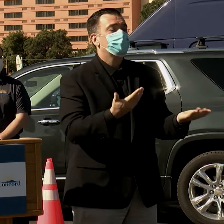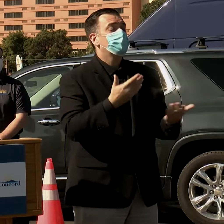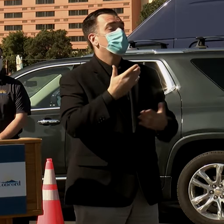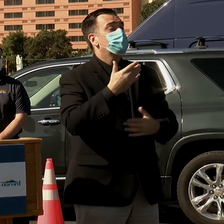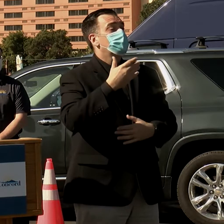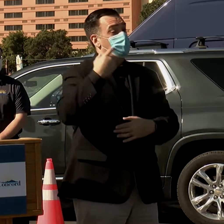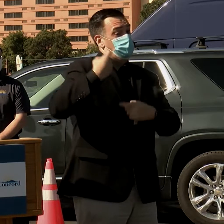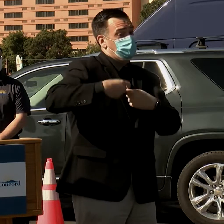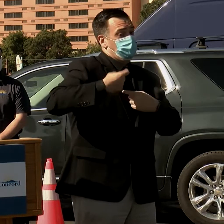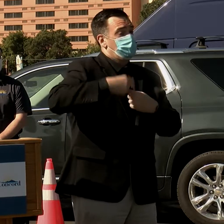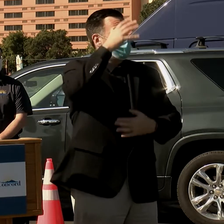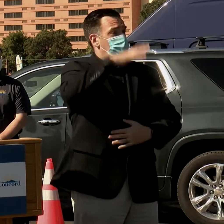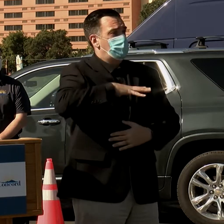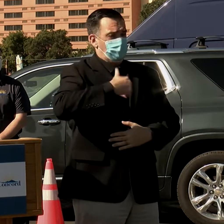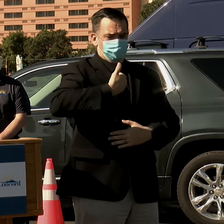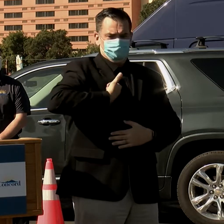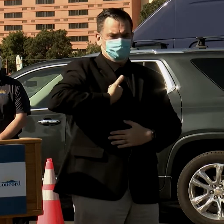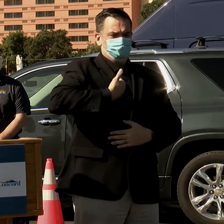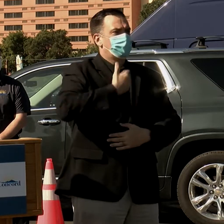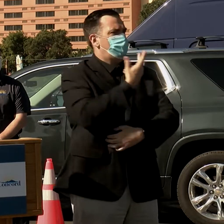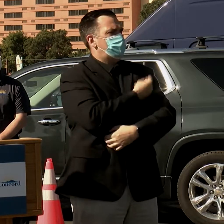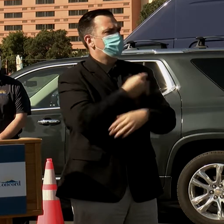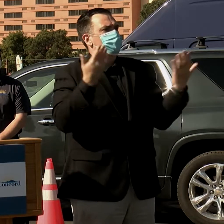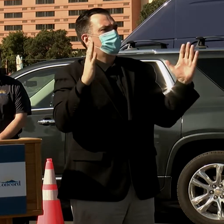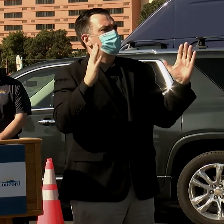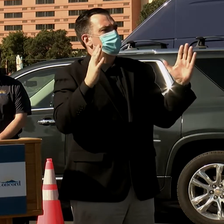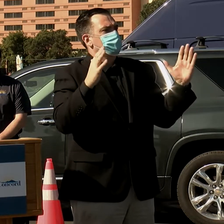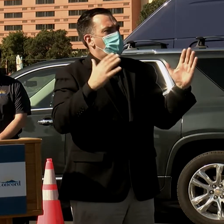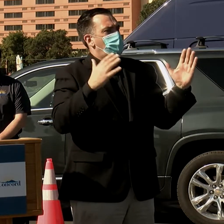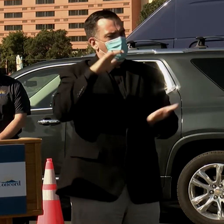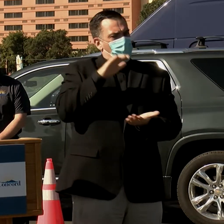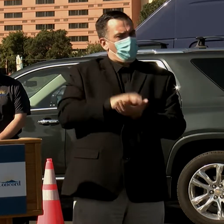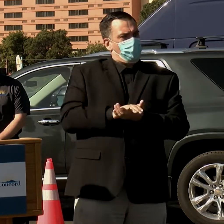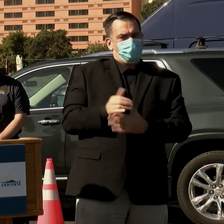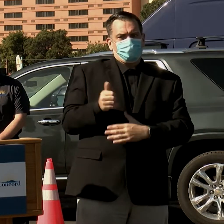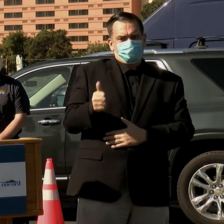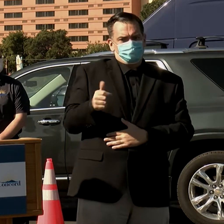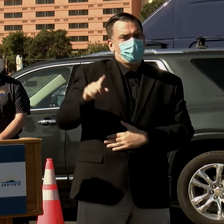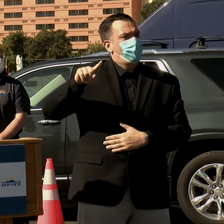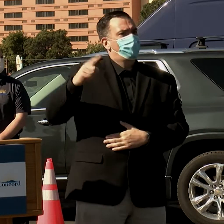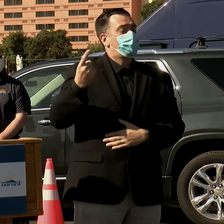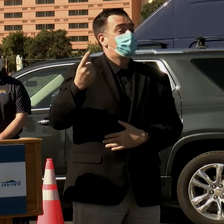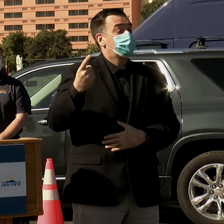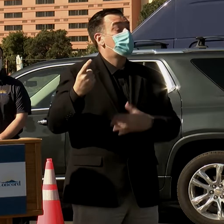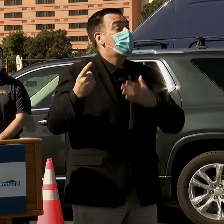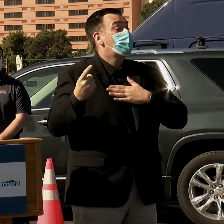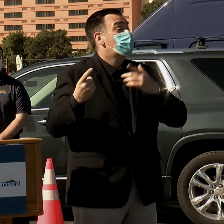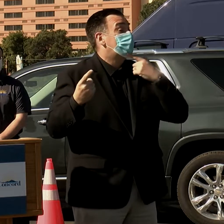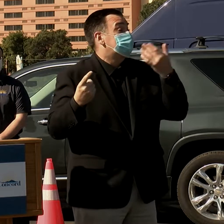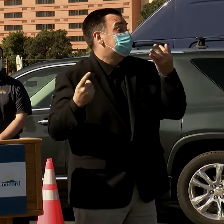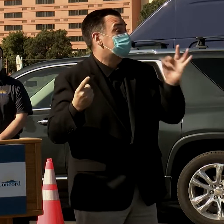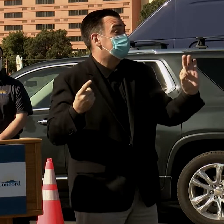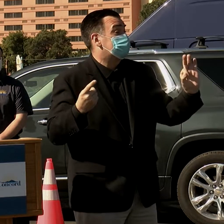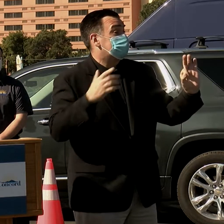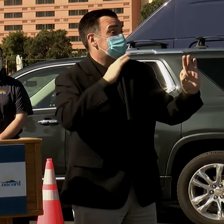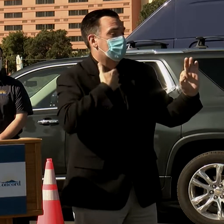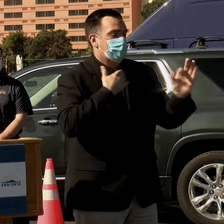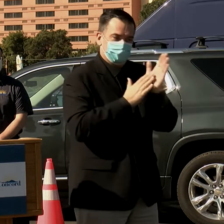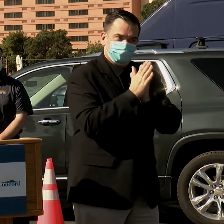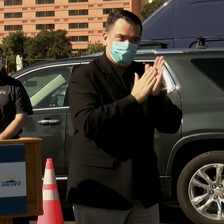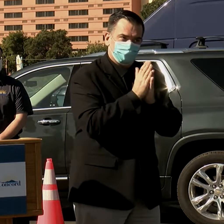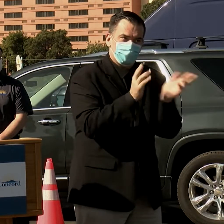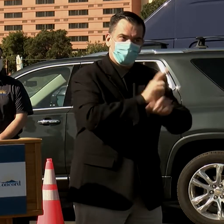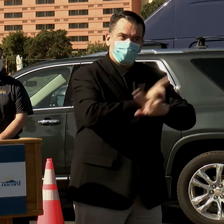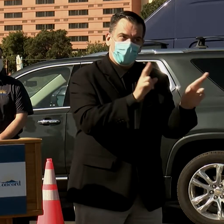Latino male, I'm fully vaccinated. My wife just received her first vaccine, and my 19-year-old daughter is eagerly